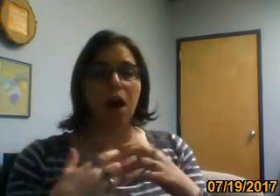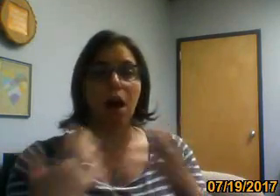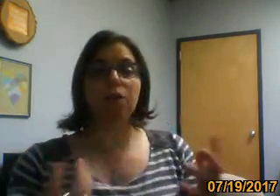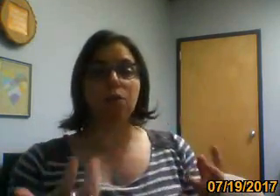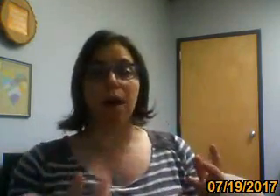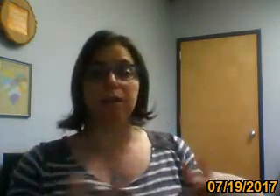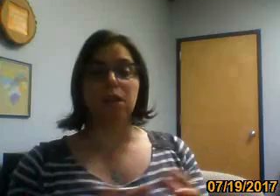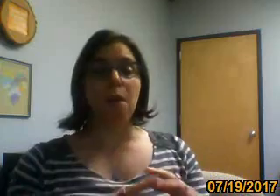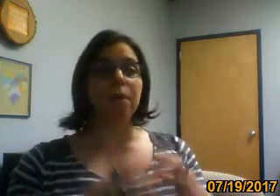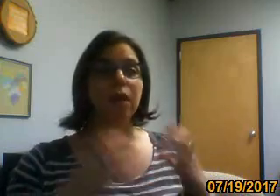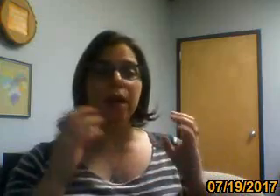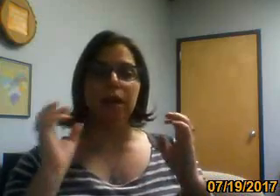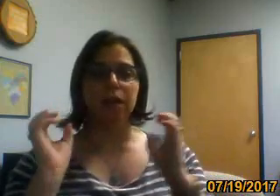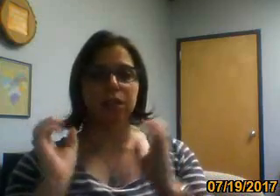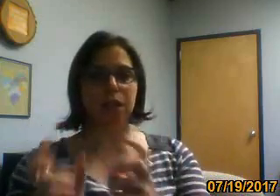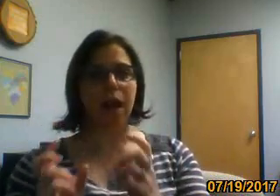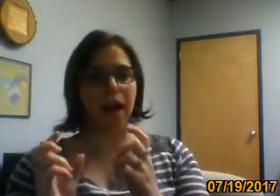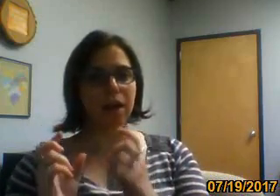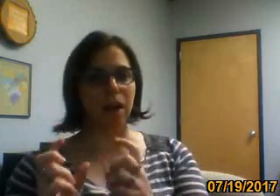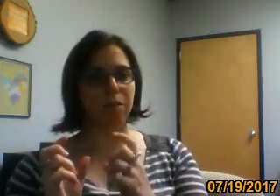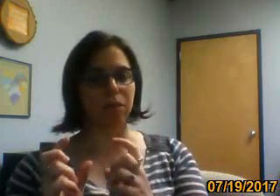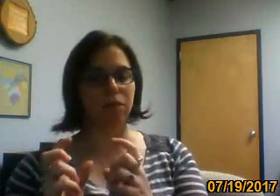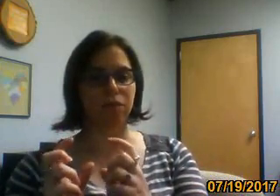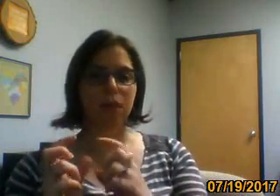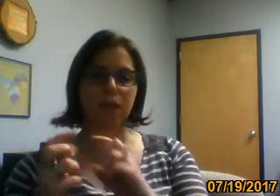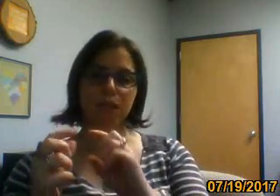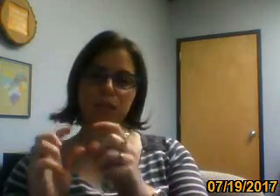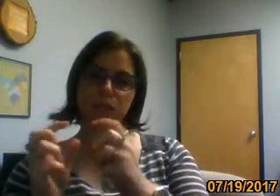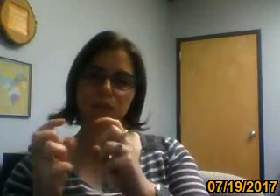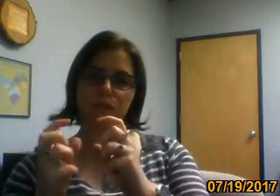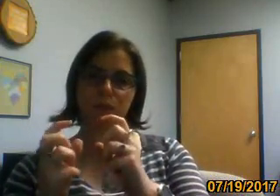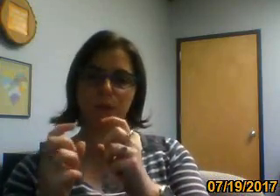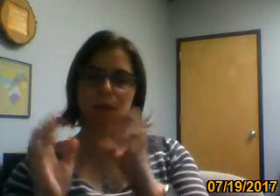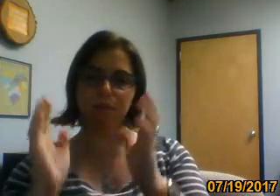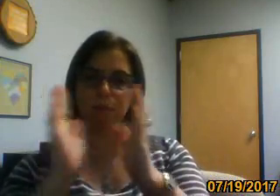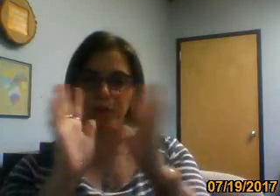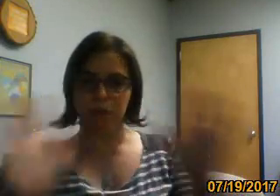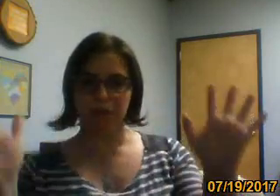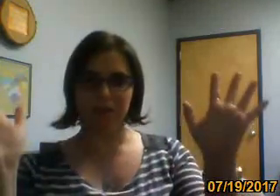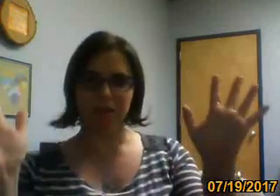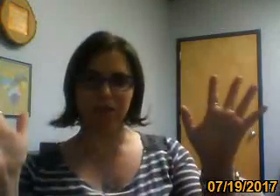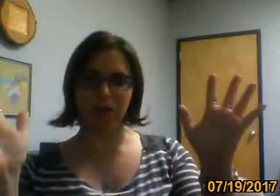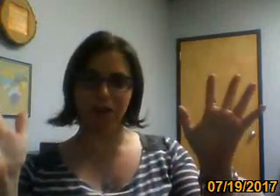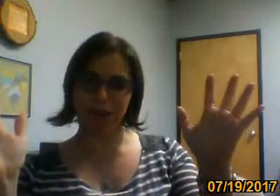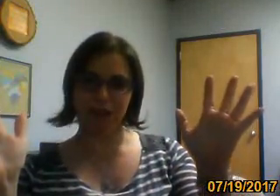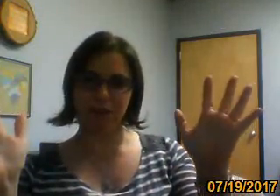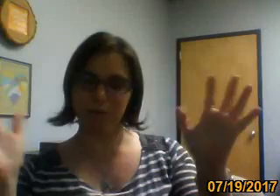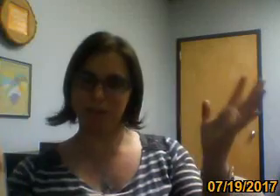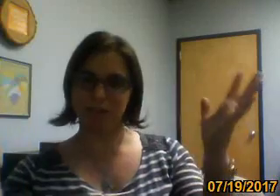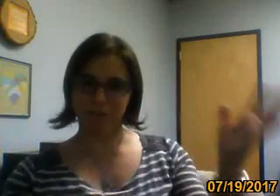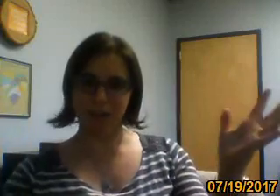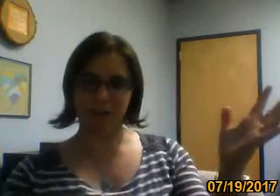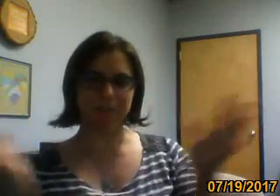otherwise, but like she had a couple of things that just, if you tweak them, she's a stronger dynamic person. Right.